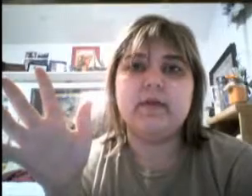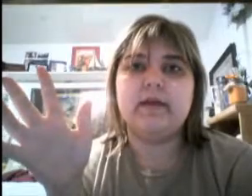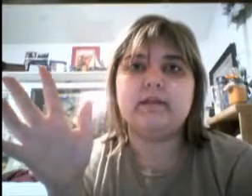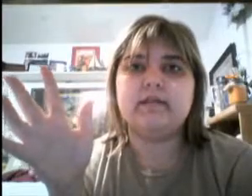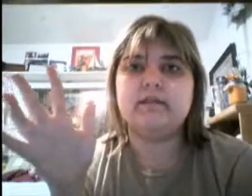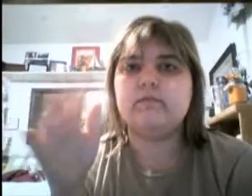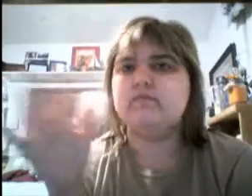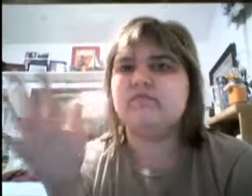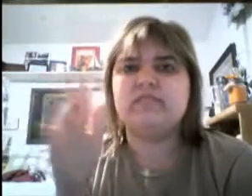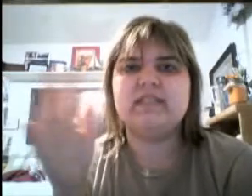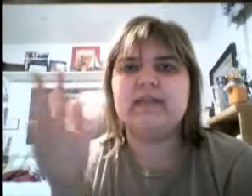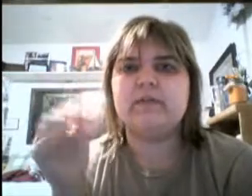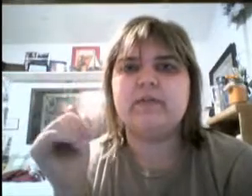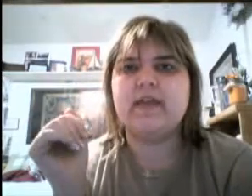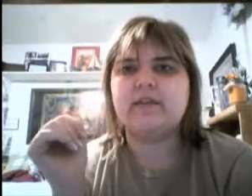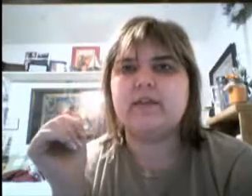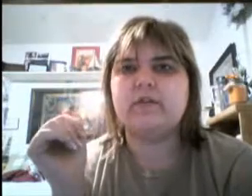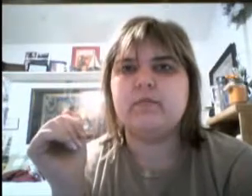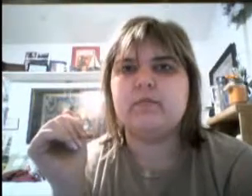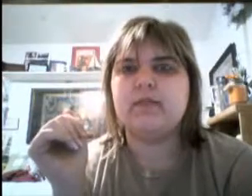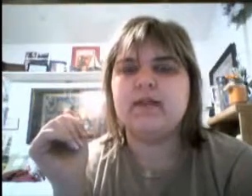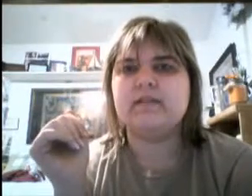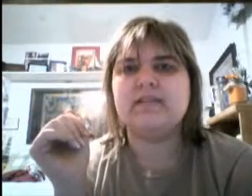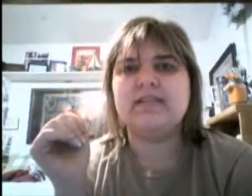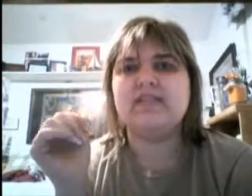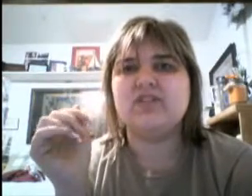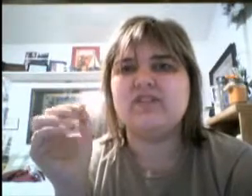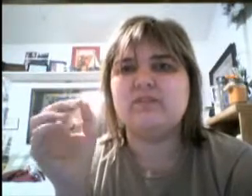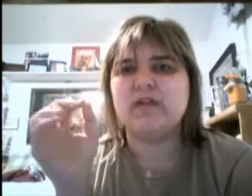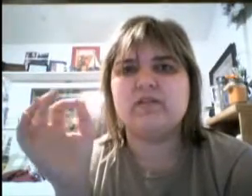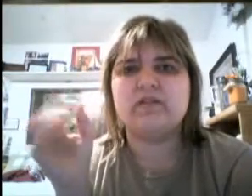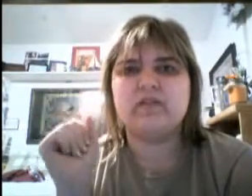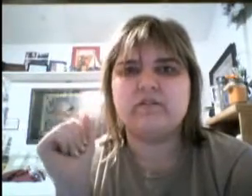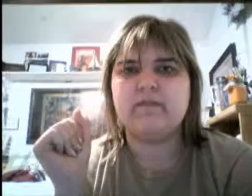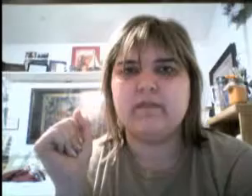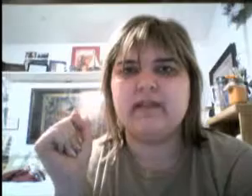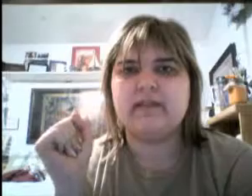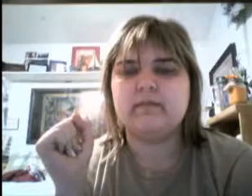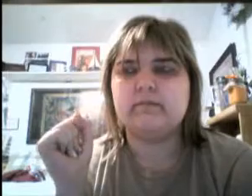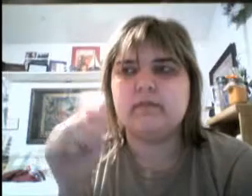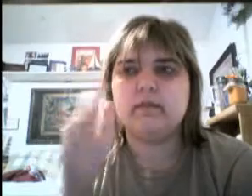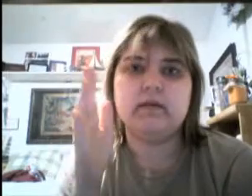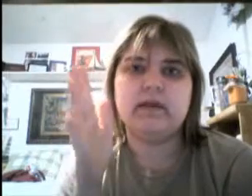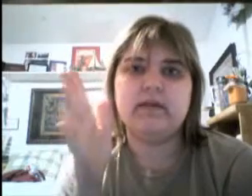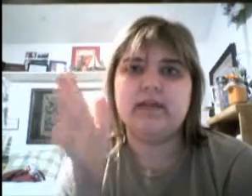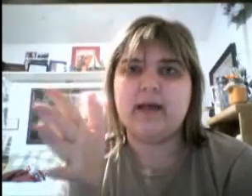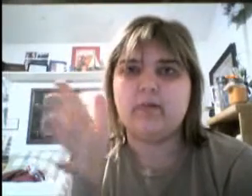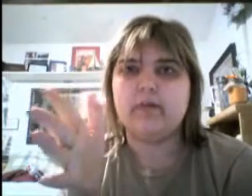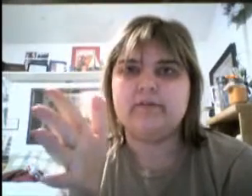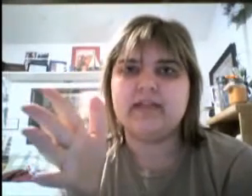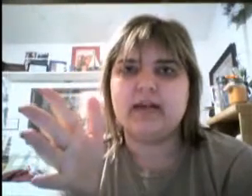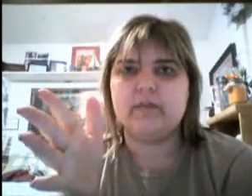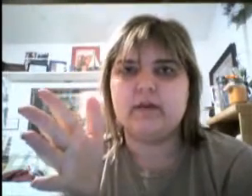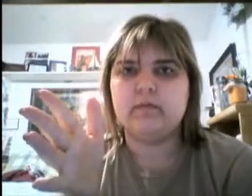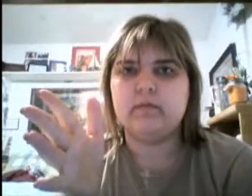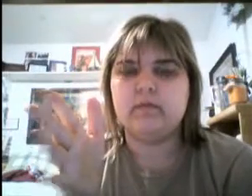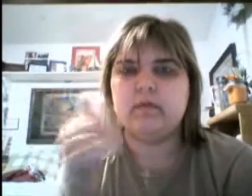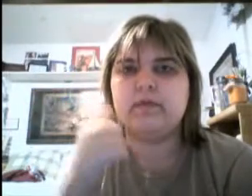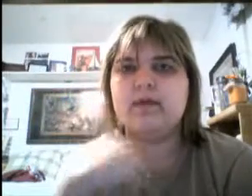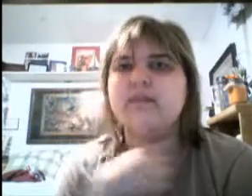but said a few things about the movie, since they just barely started filming at, uh, that point of time when we were there